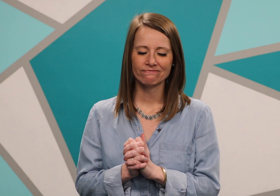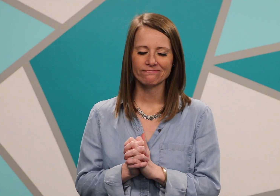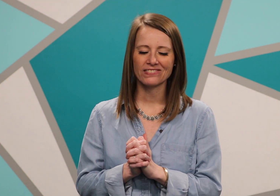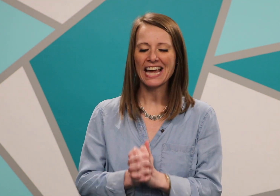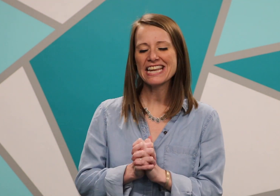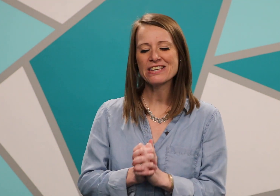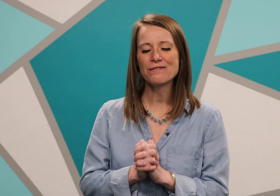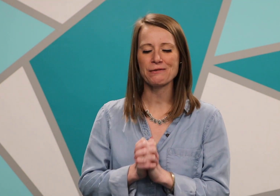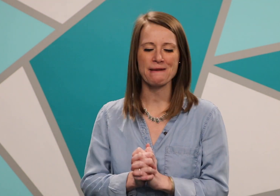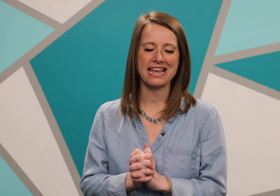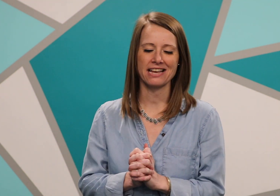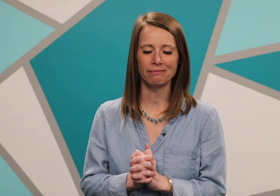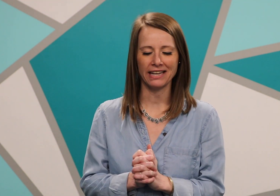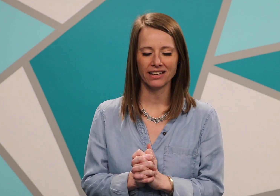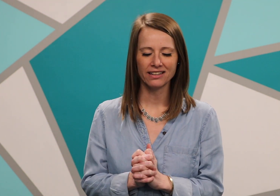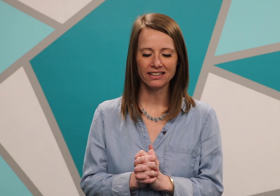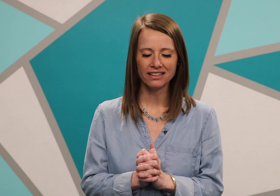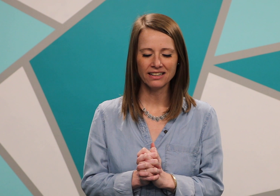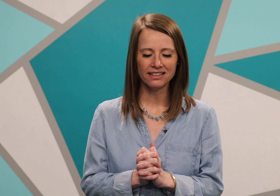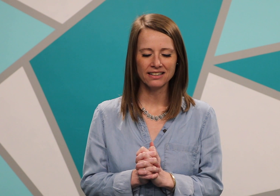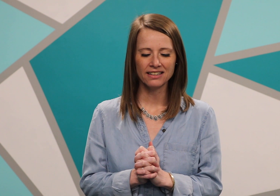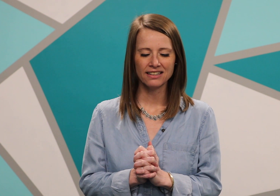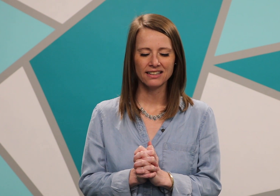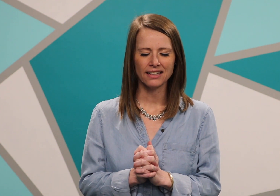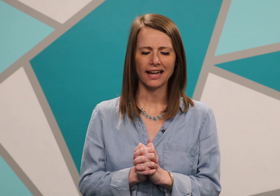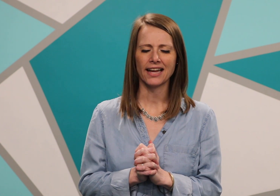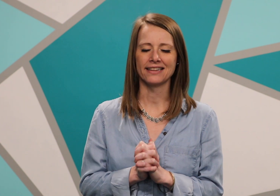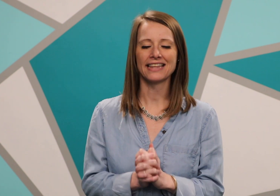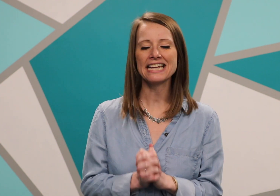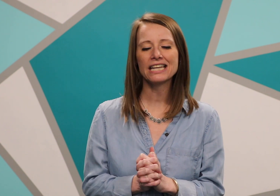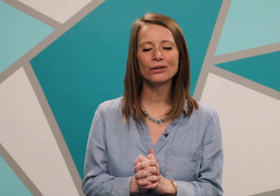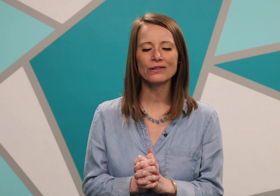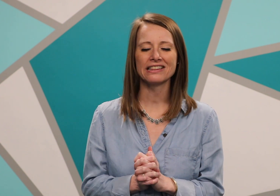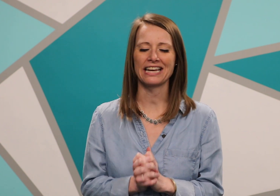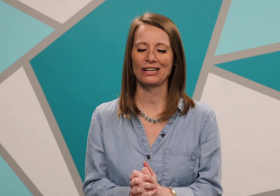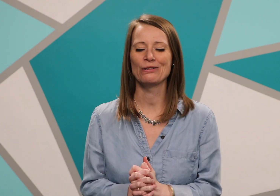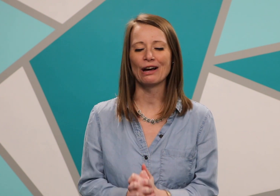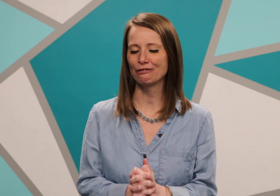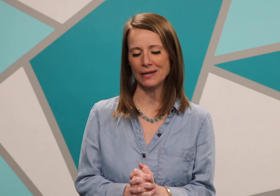thank you for making me and thank you that you love me